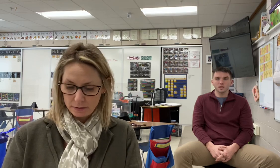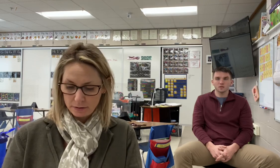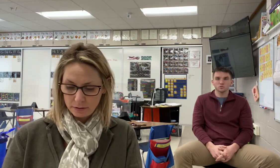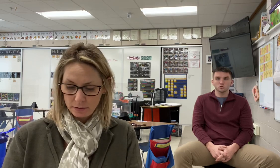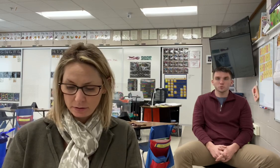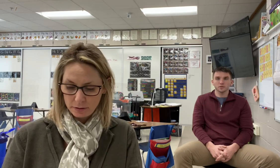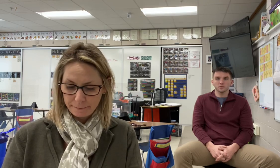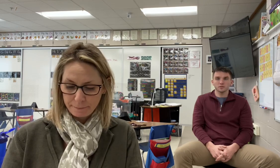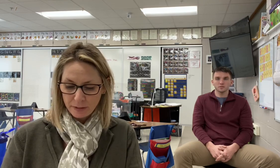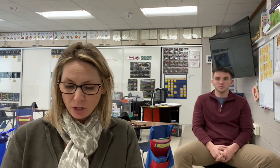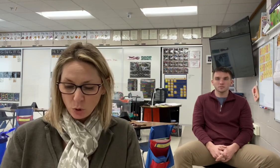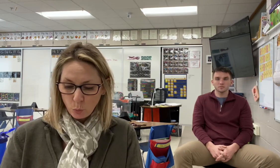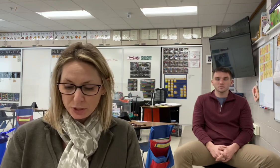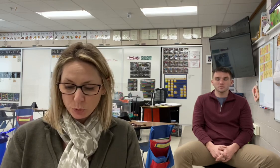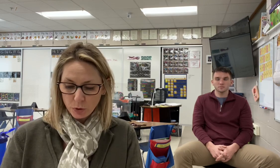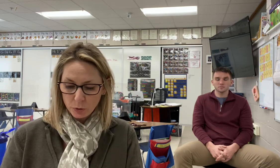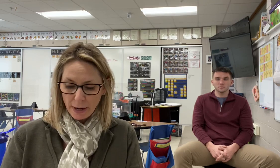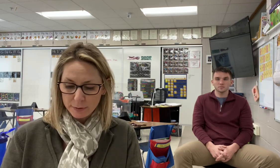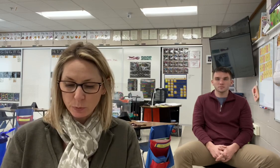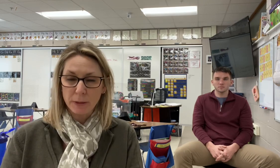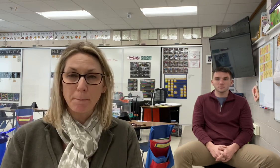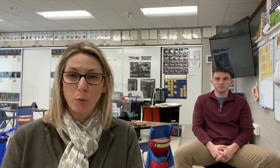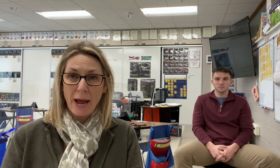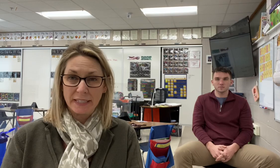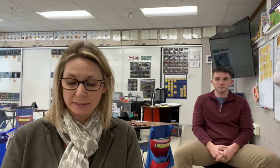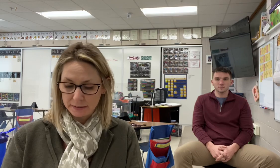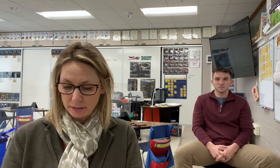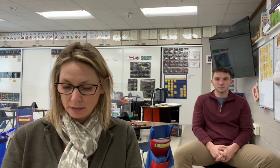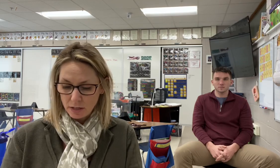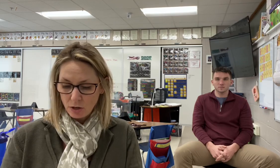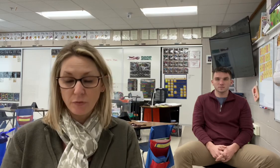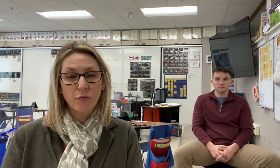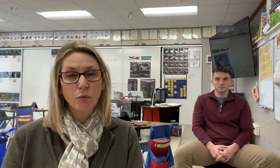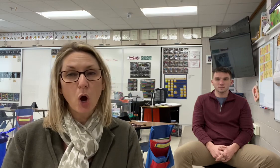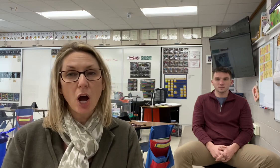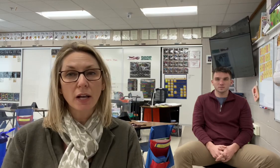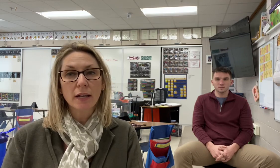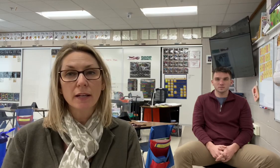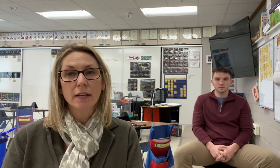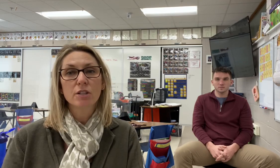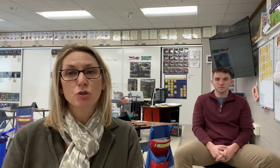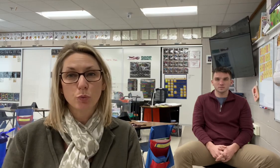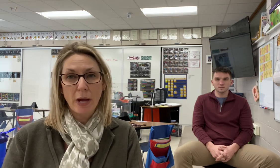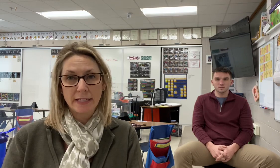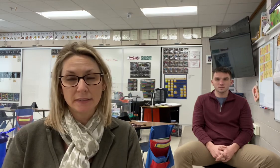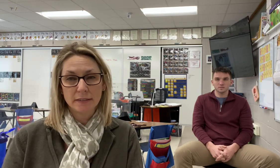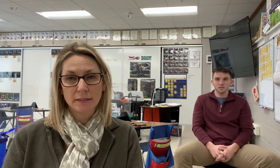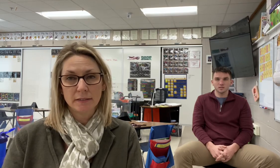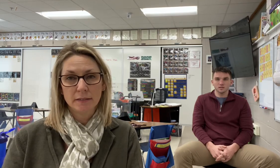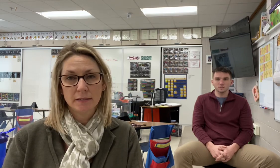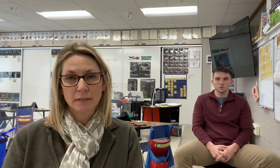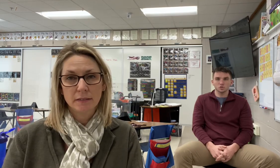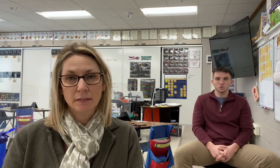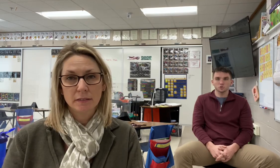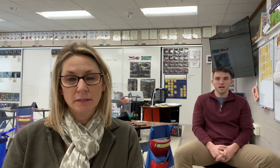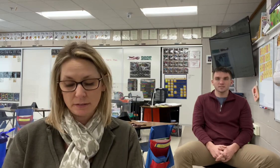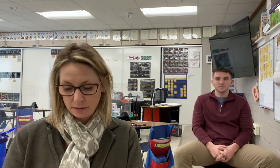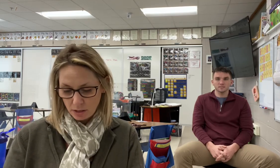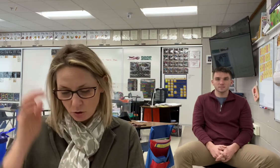Drill. Which word rhymes with press? Frog, dress. Dress. Okay,